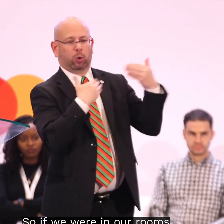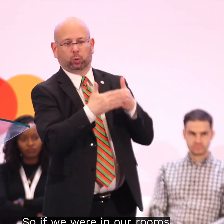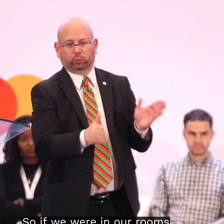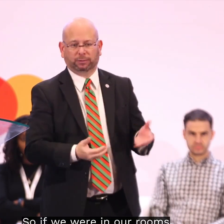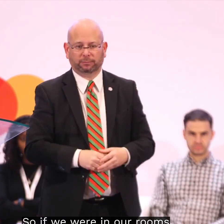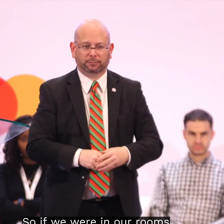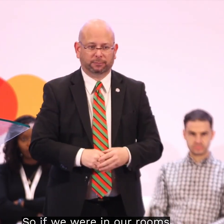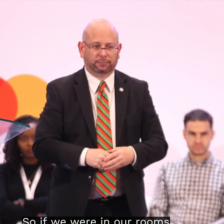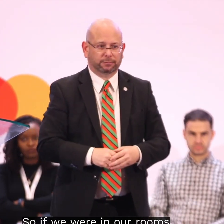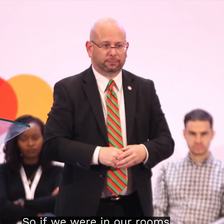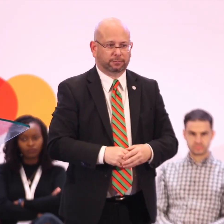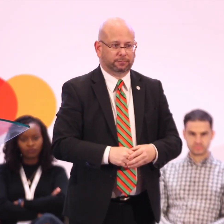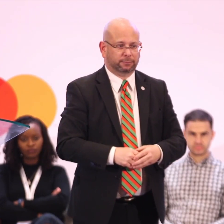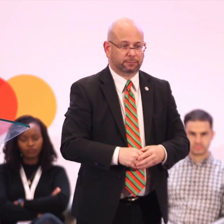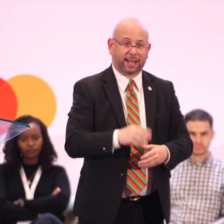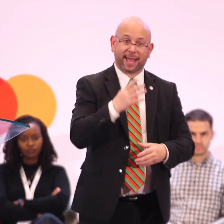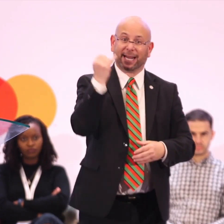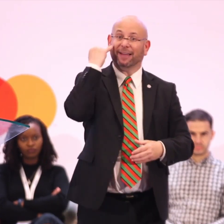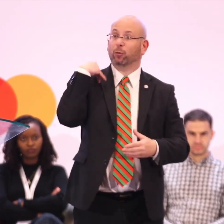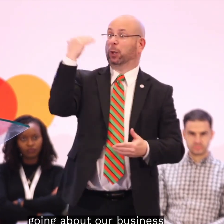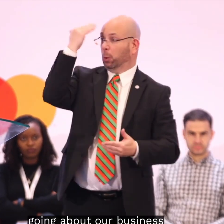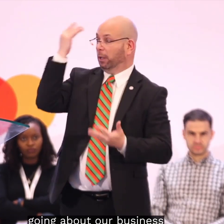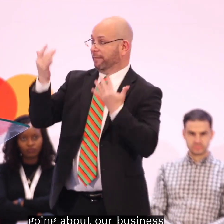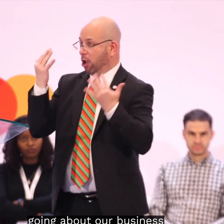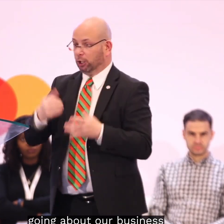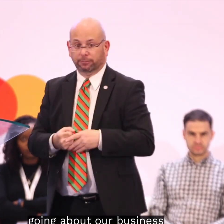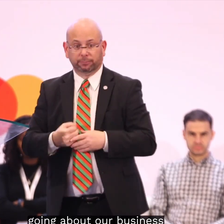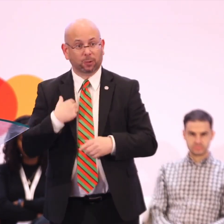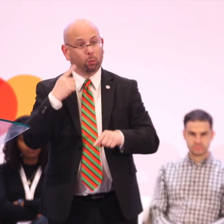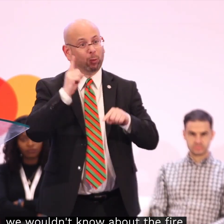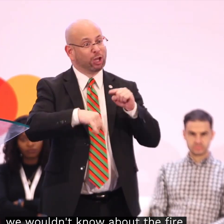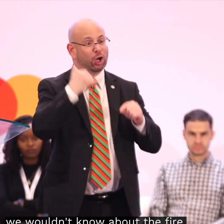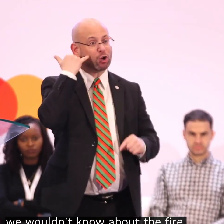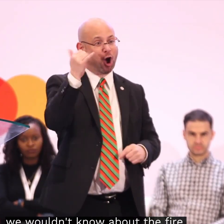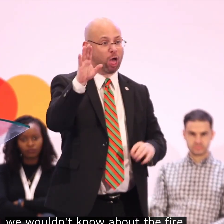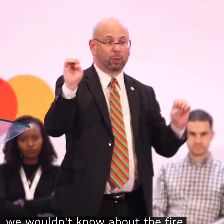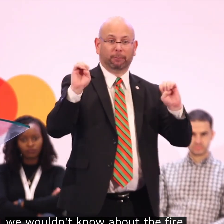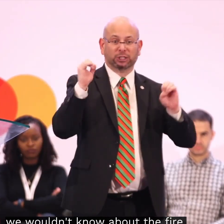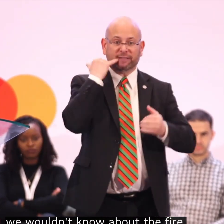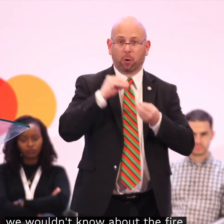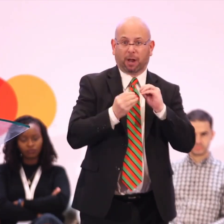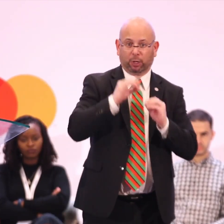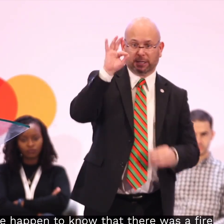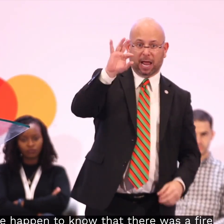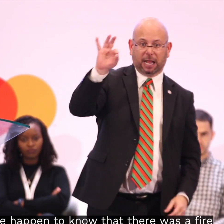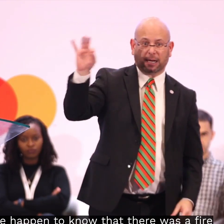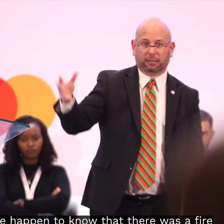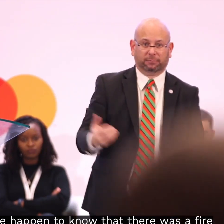So if we were in our rooms going about our business, we wouldn't know about the fire. If we happened to